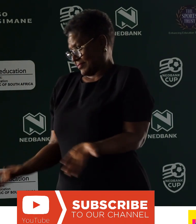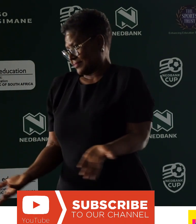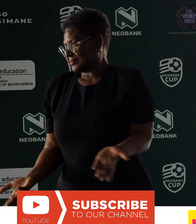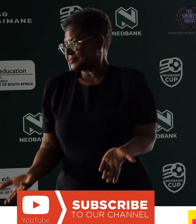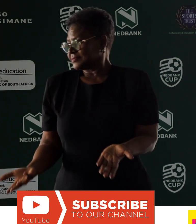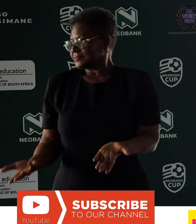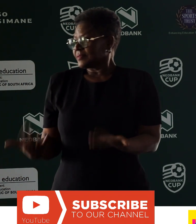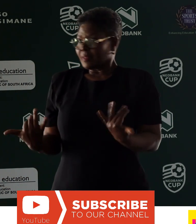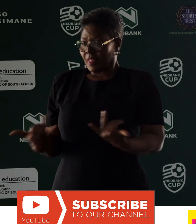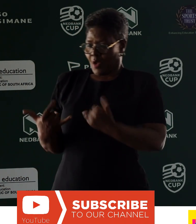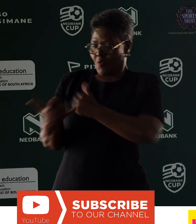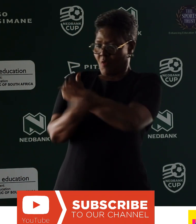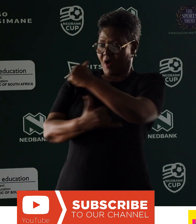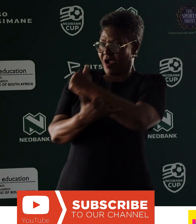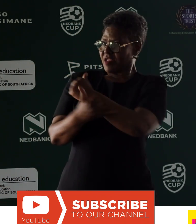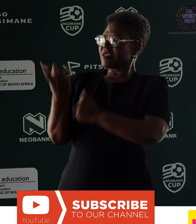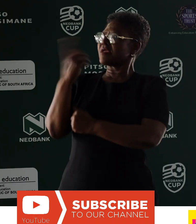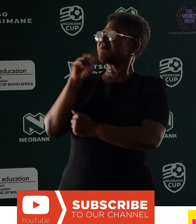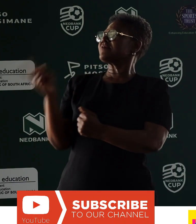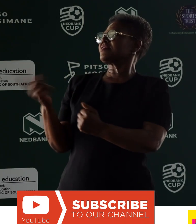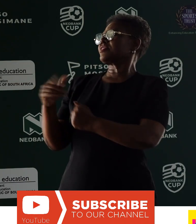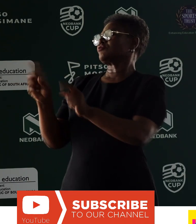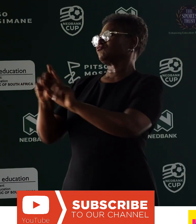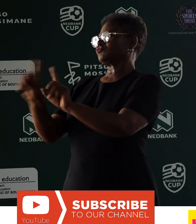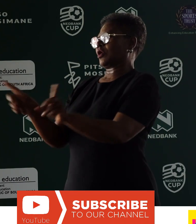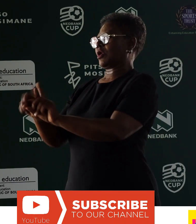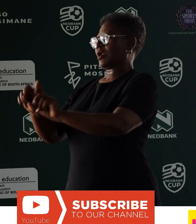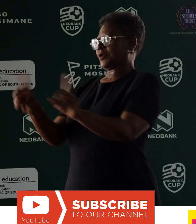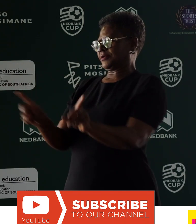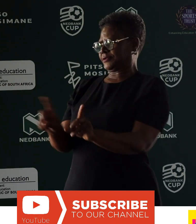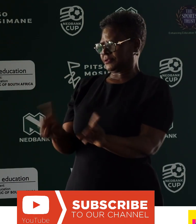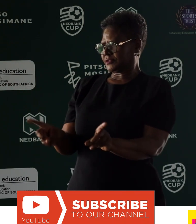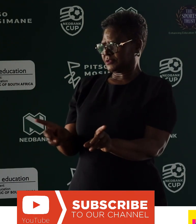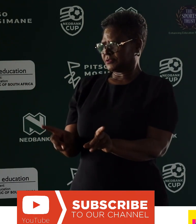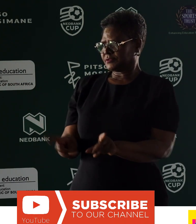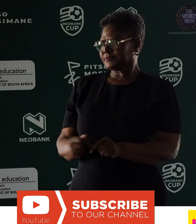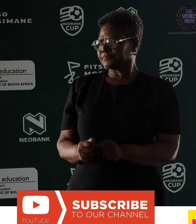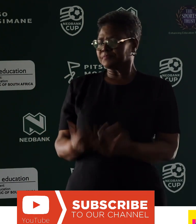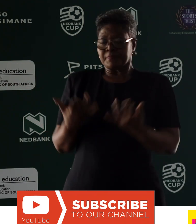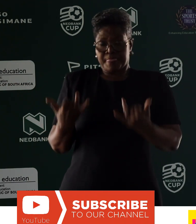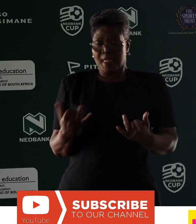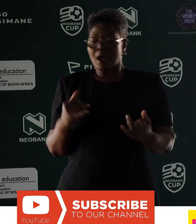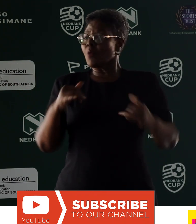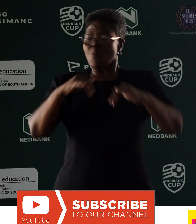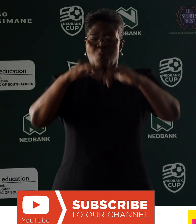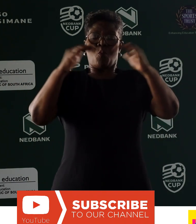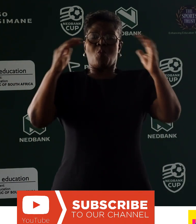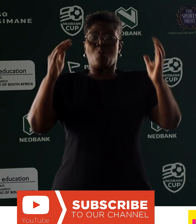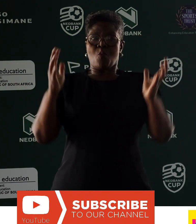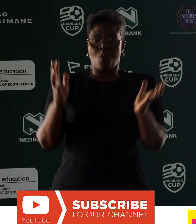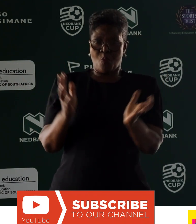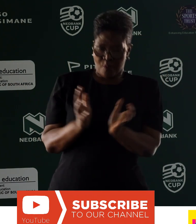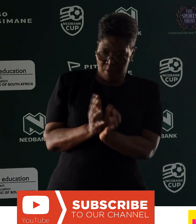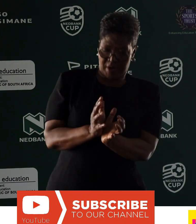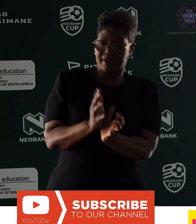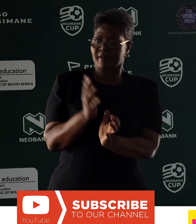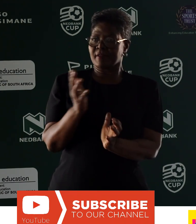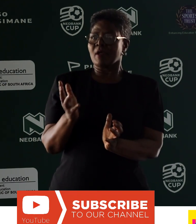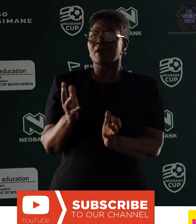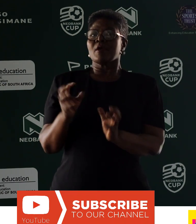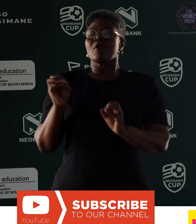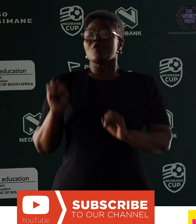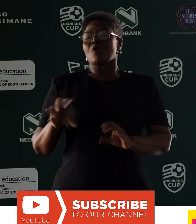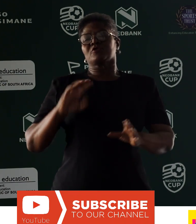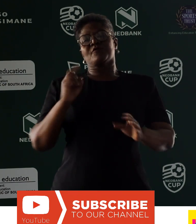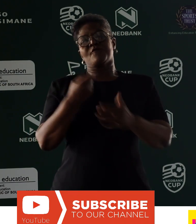The country is changing every day. But mixing with the rest of the continent, the rest of the world, will be lost in insignificance.